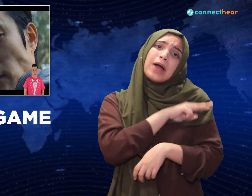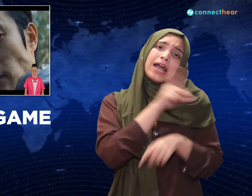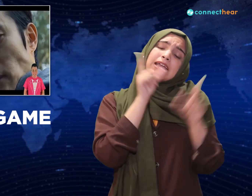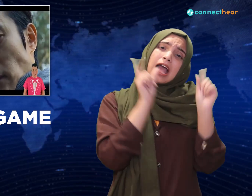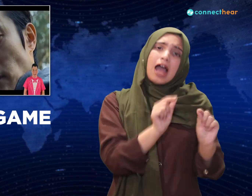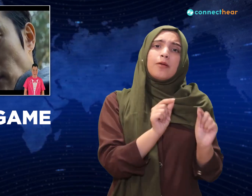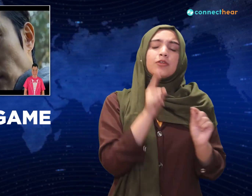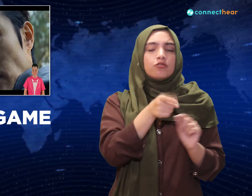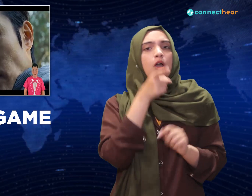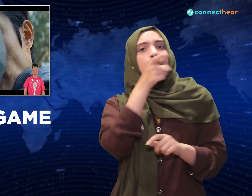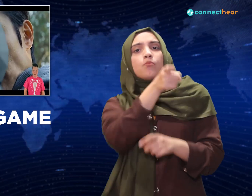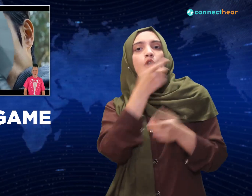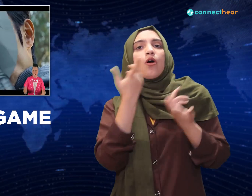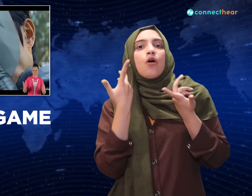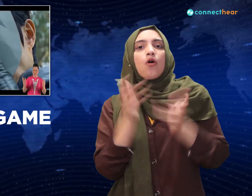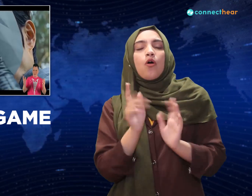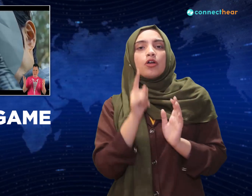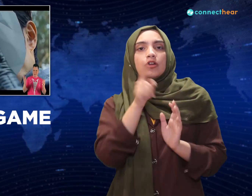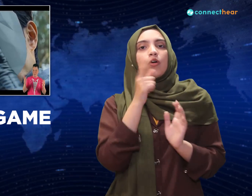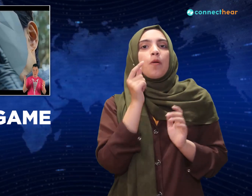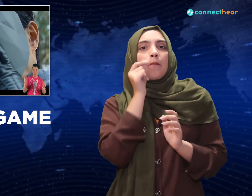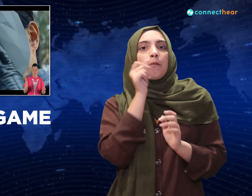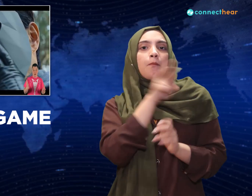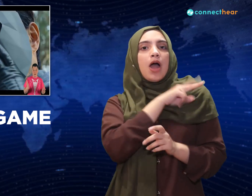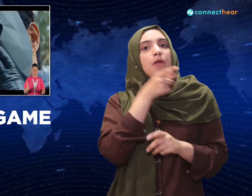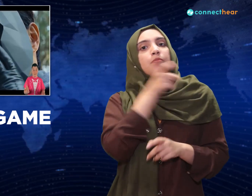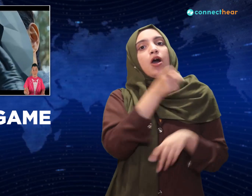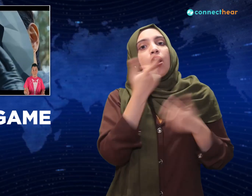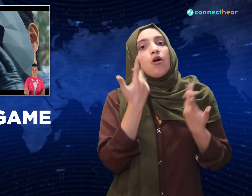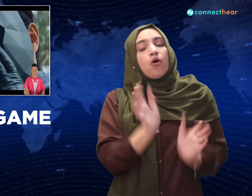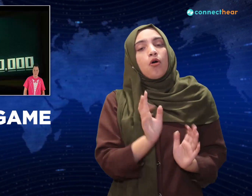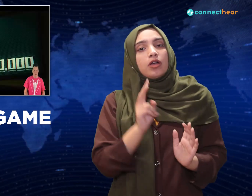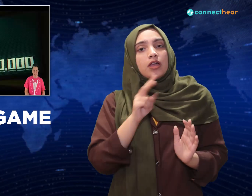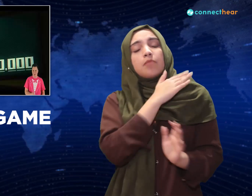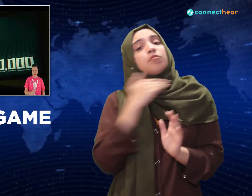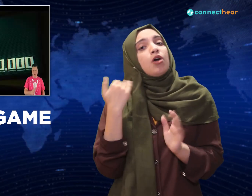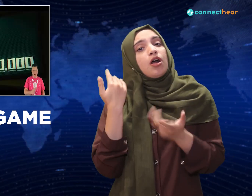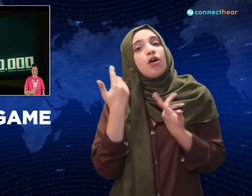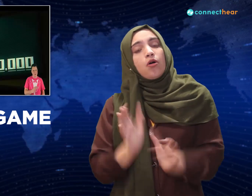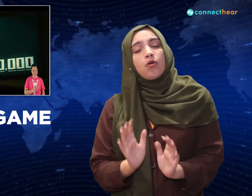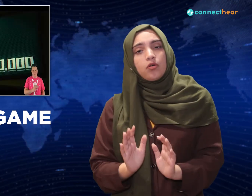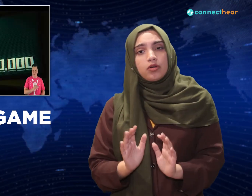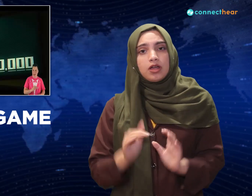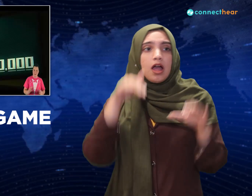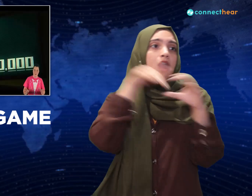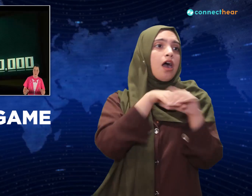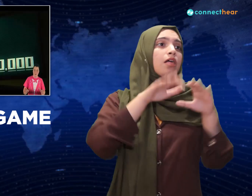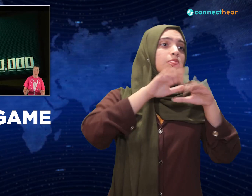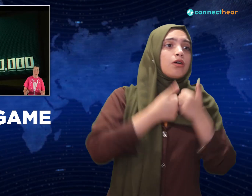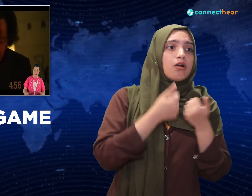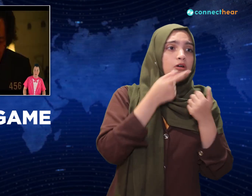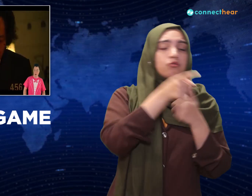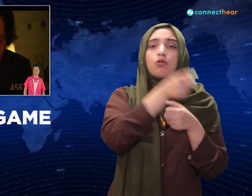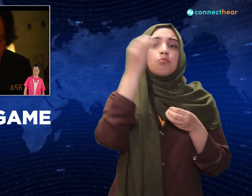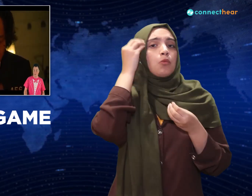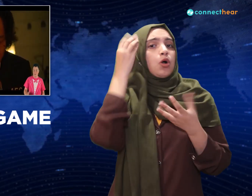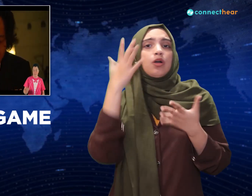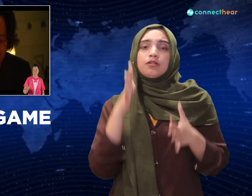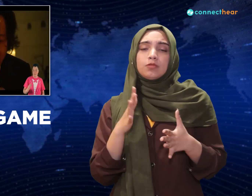with this guy. He's just really dedicated to his job, I guess. So now we're down to the final three. They all got a fancy